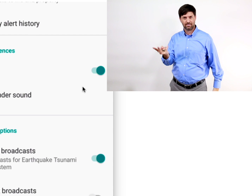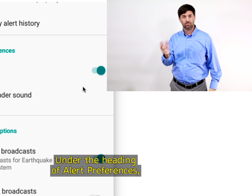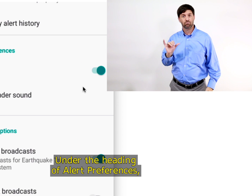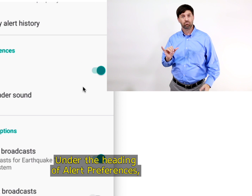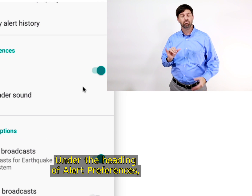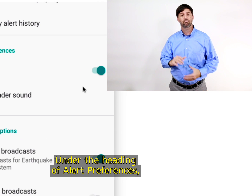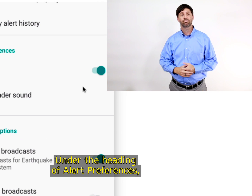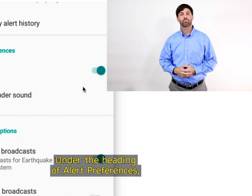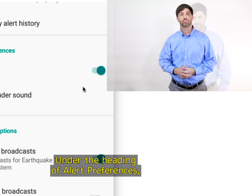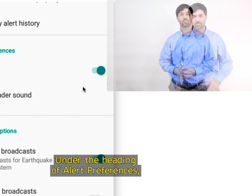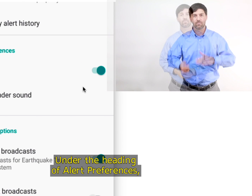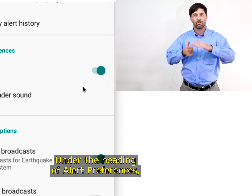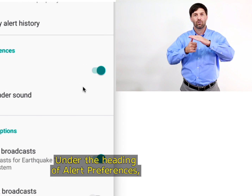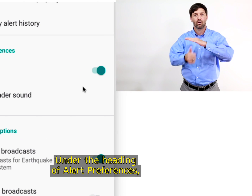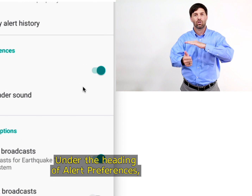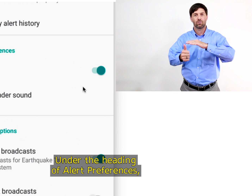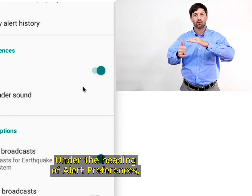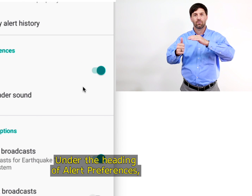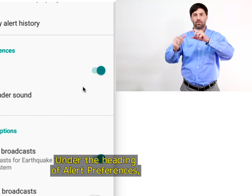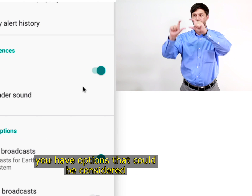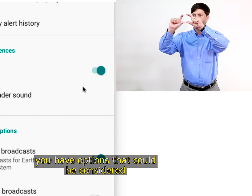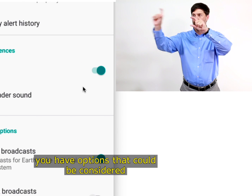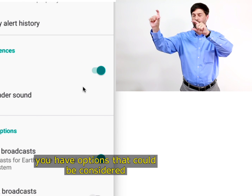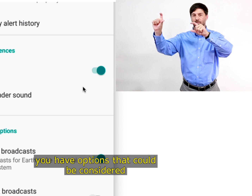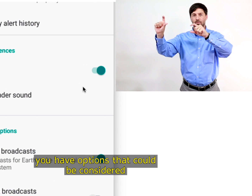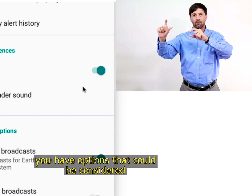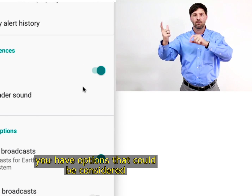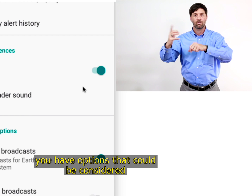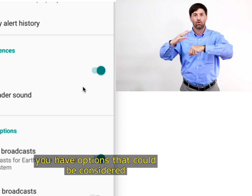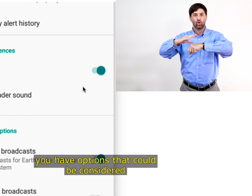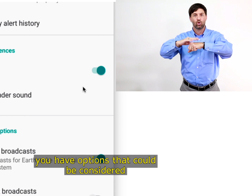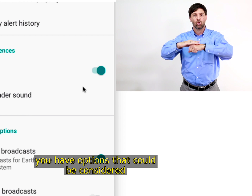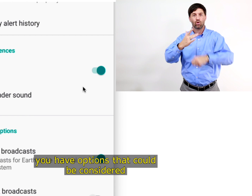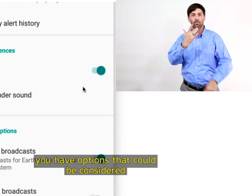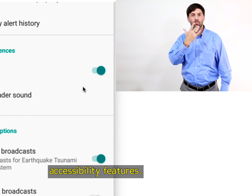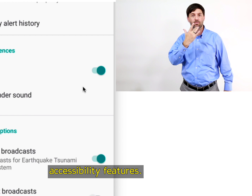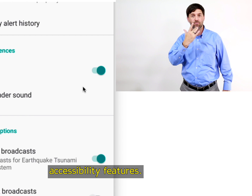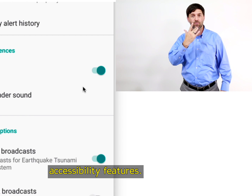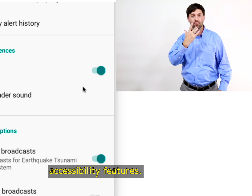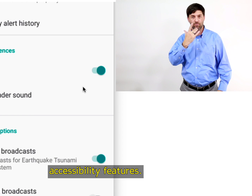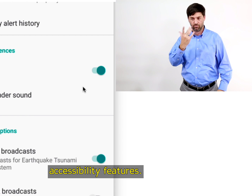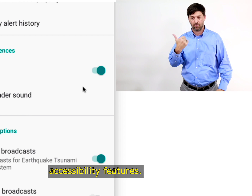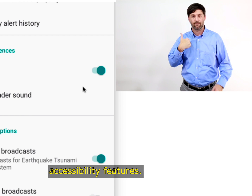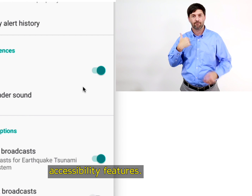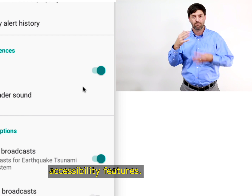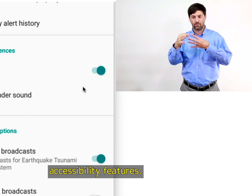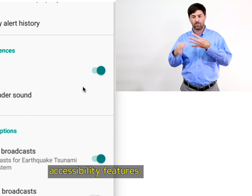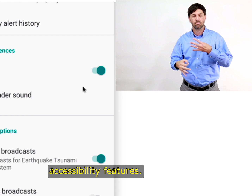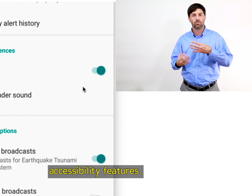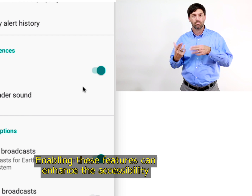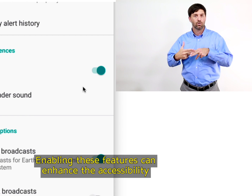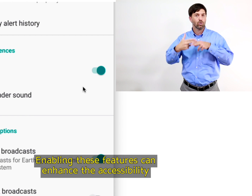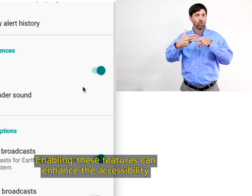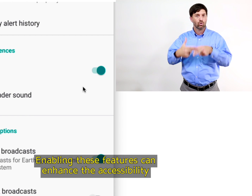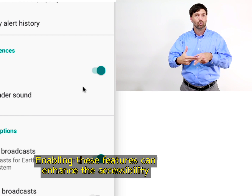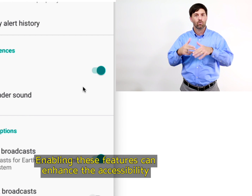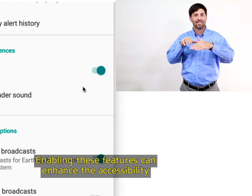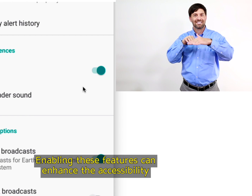Under the heading of Alert Preferences, you have options that could be considered accessibility features. Enabling these